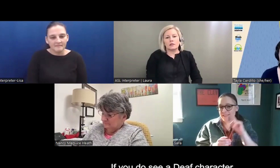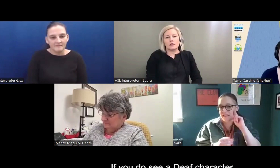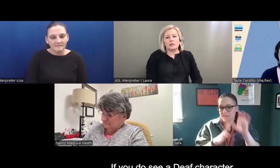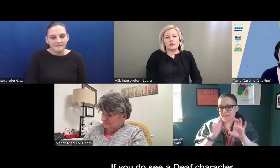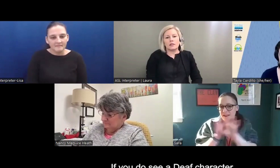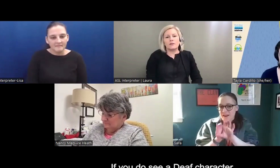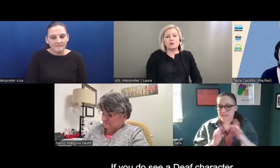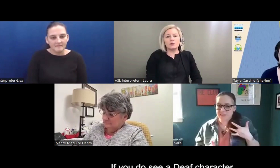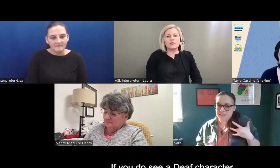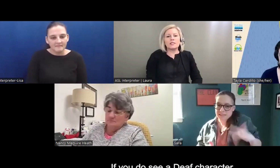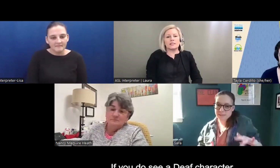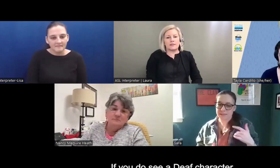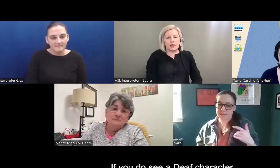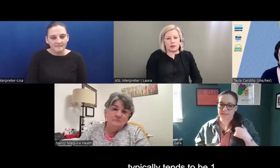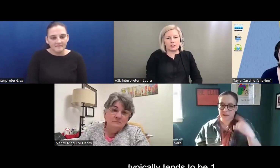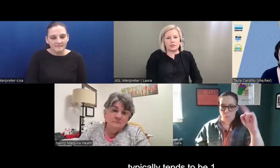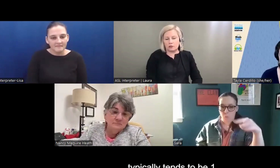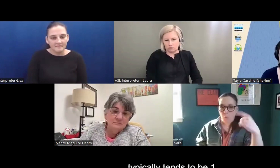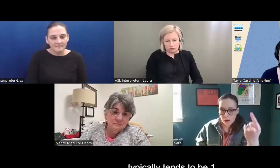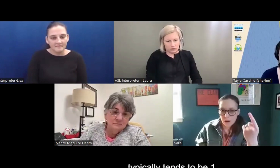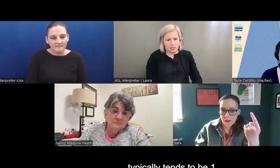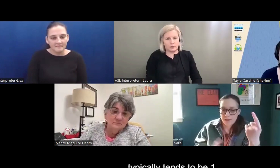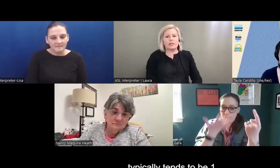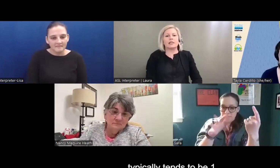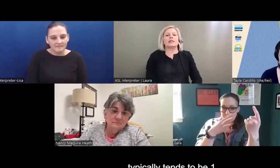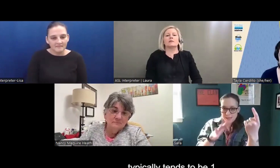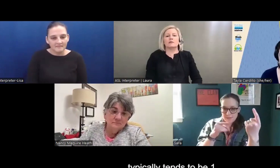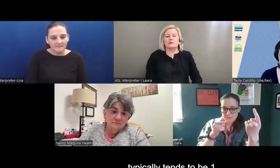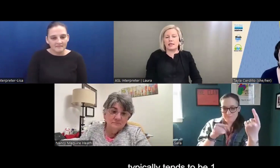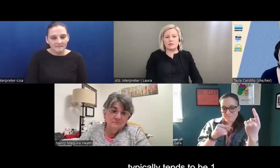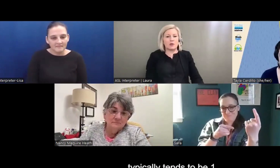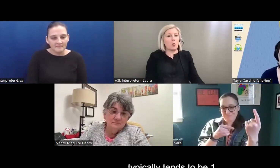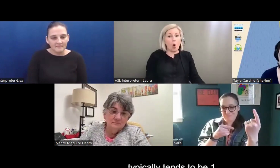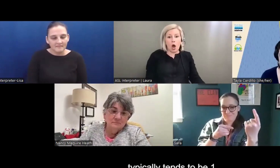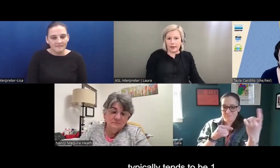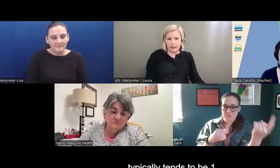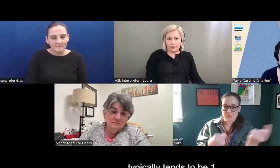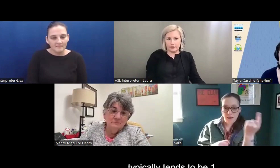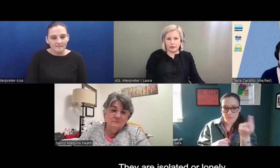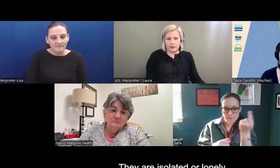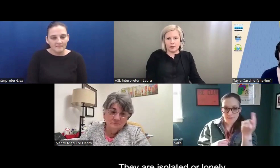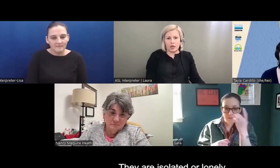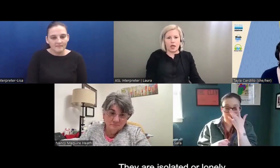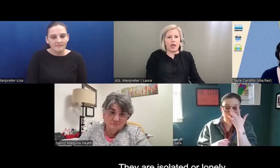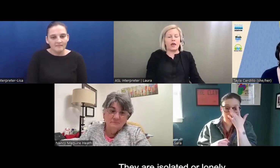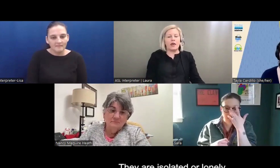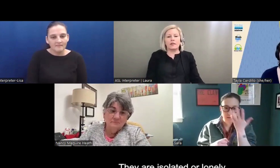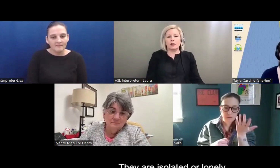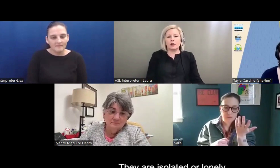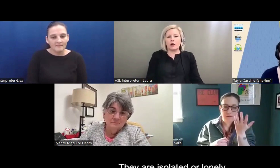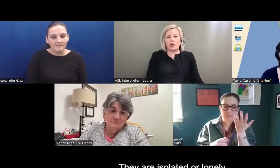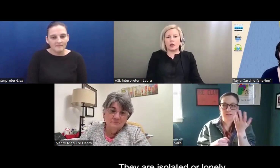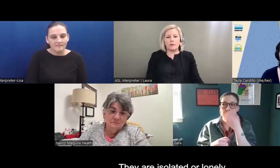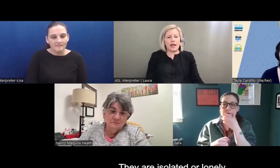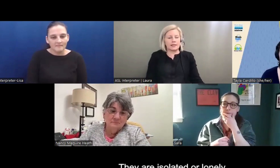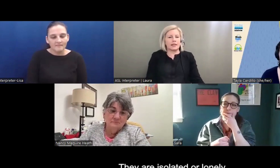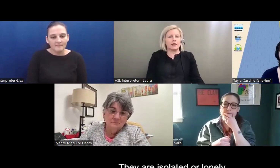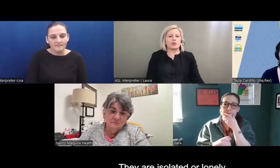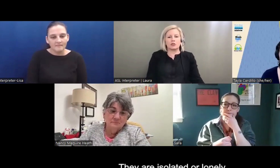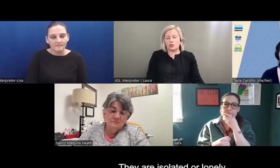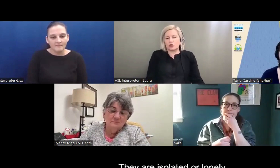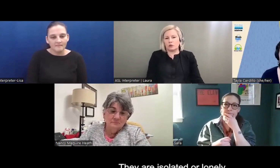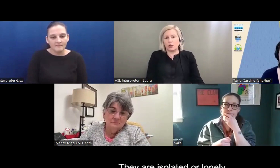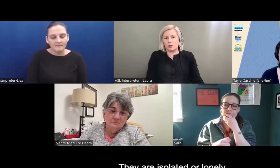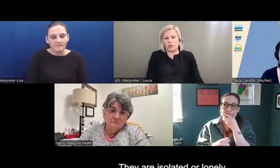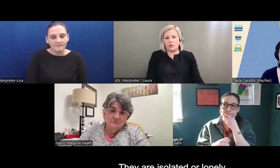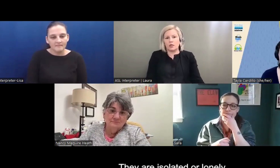And if you do see a deaf character, typically needs, tends to be one and they're, um, isolated,